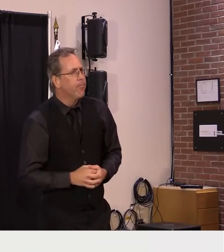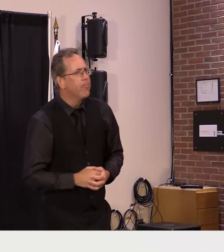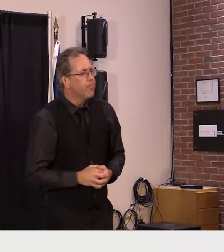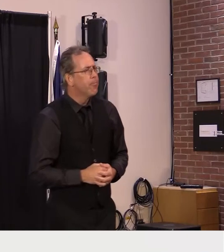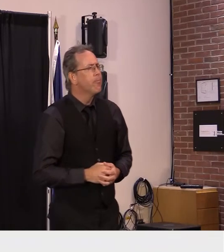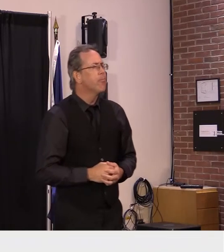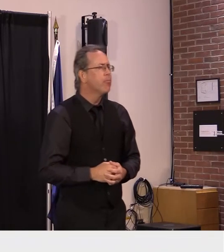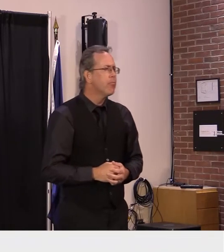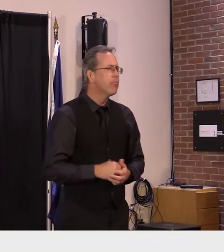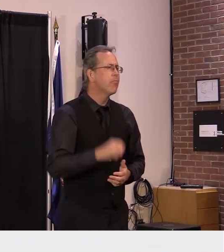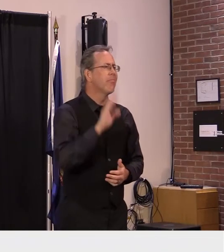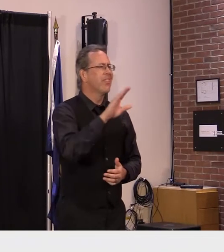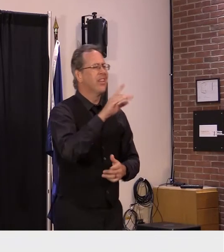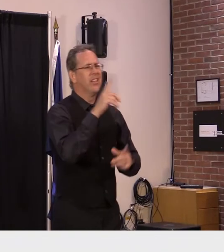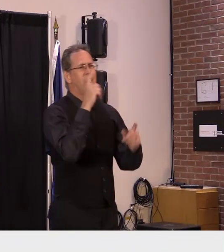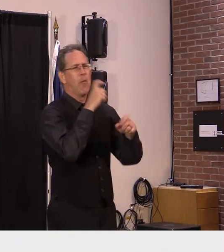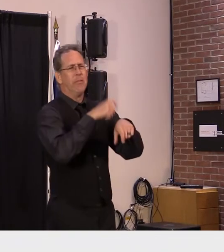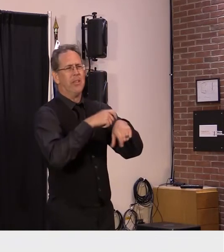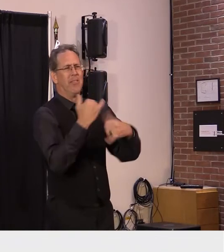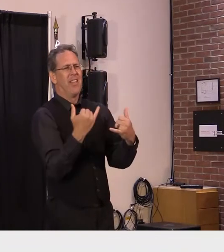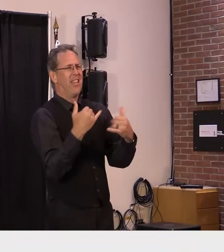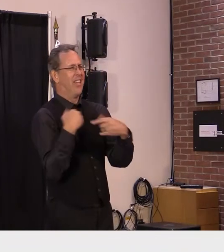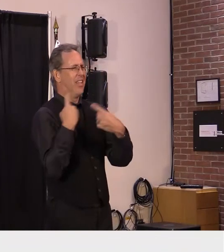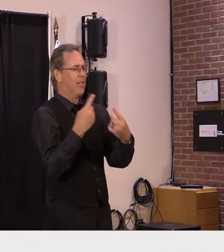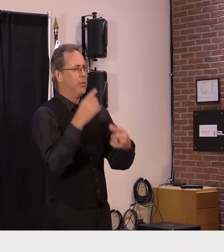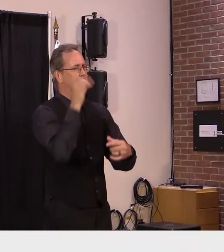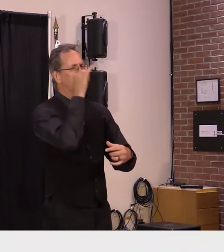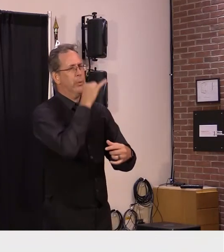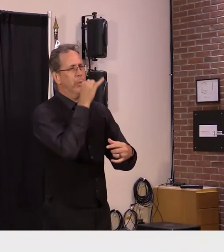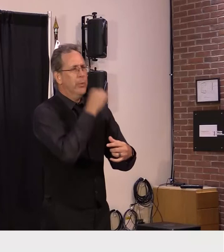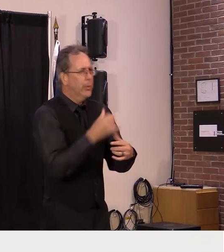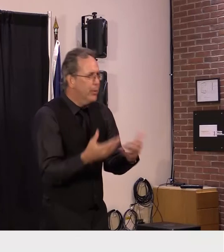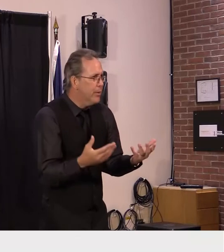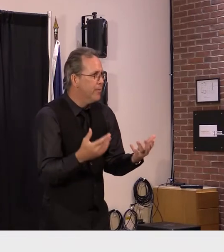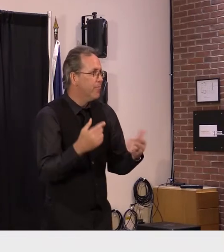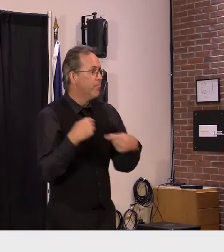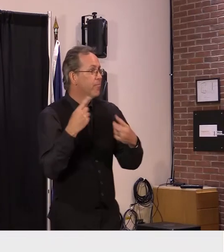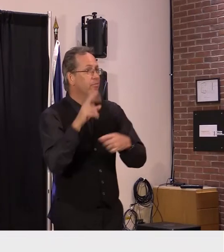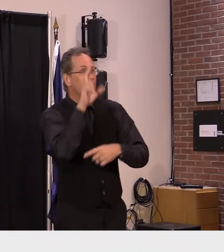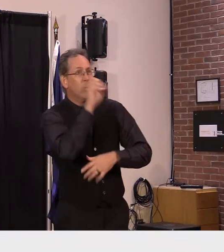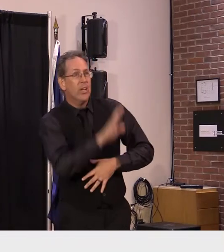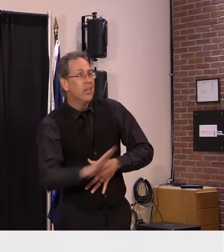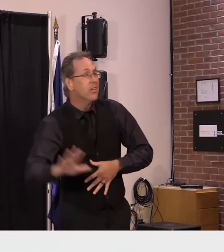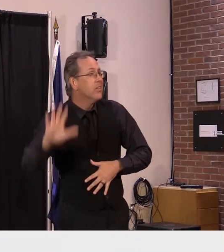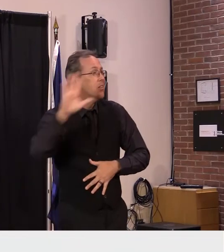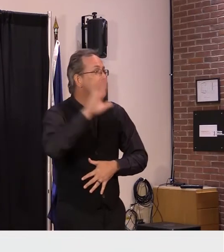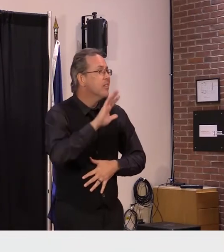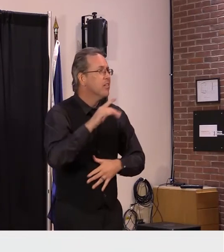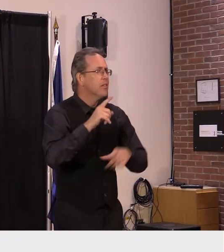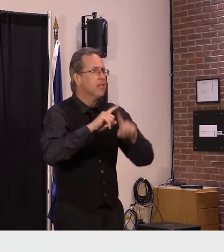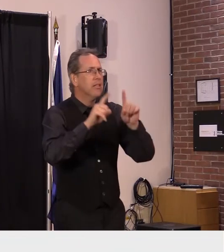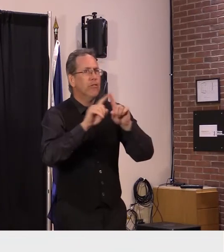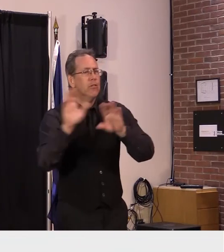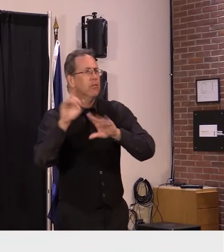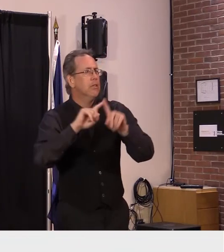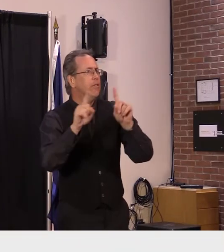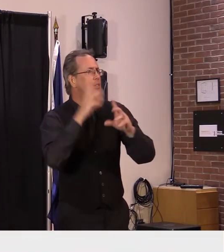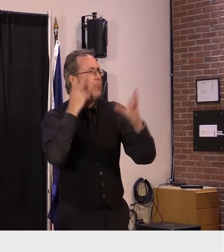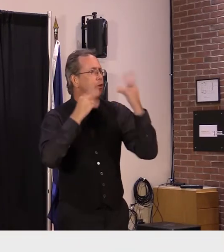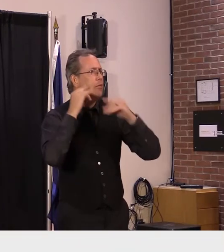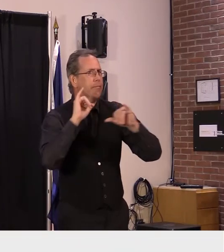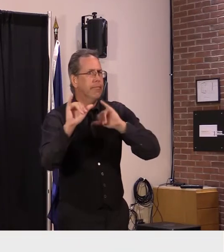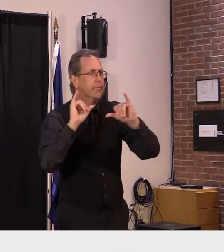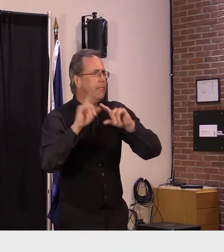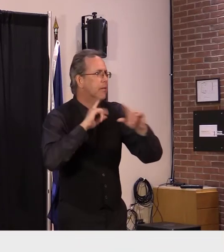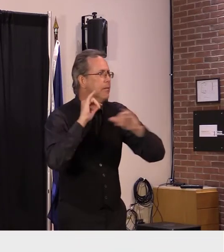complex moment and there are uh different experiences across the country um on this i was at a meeting in utah the other